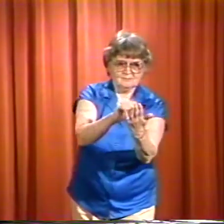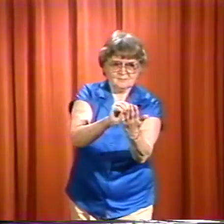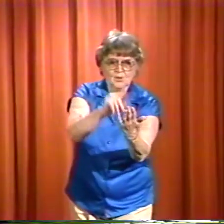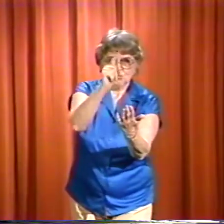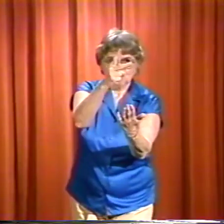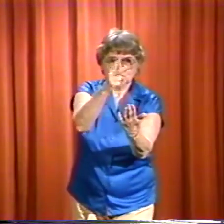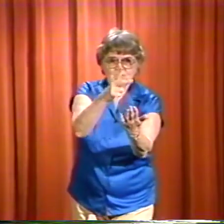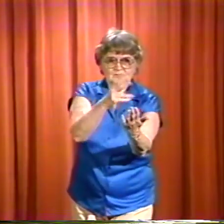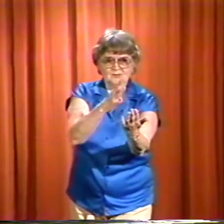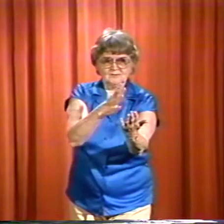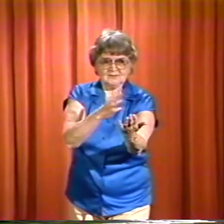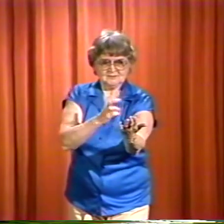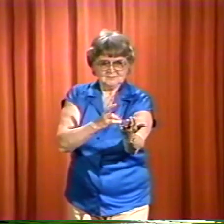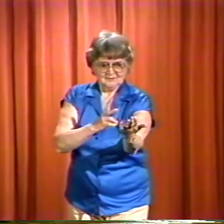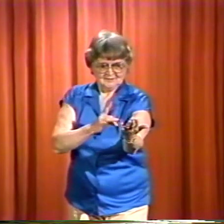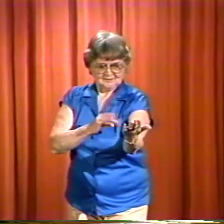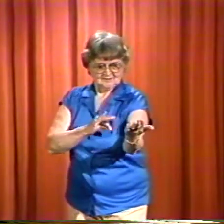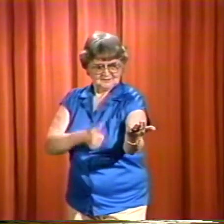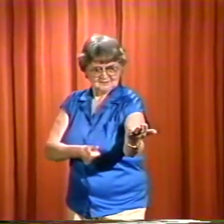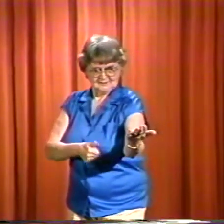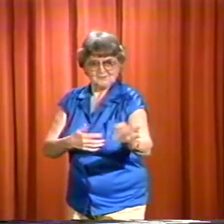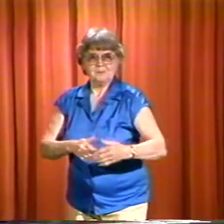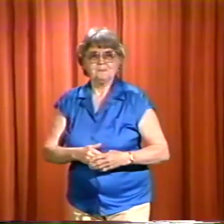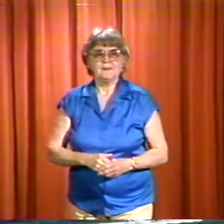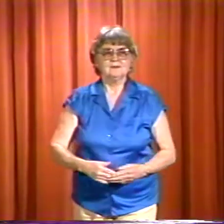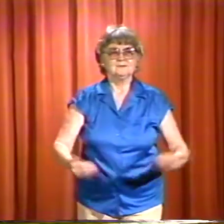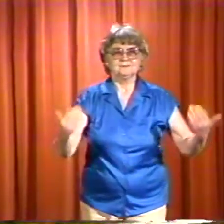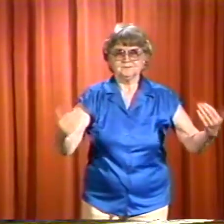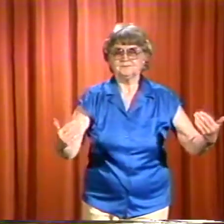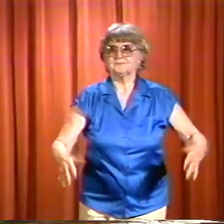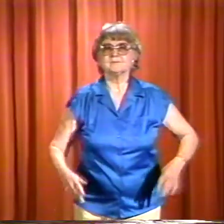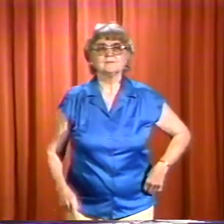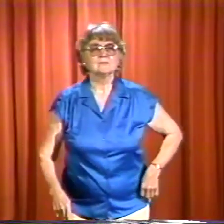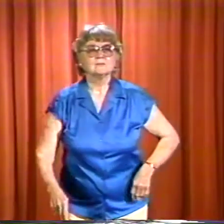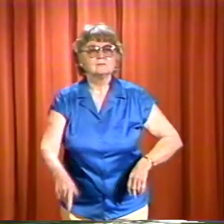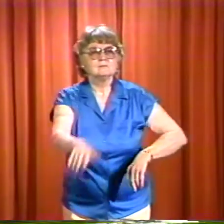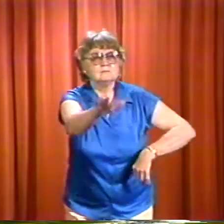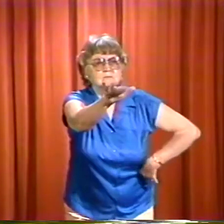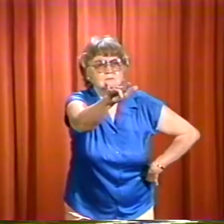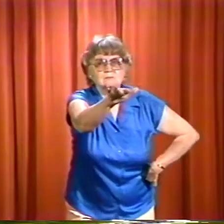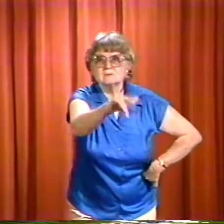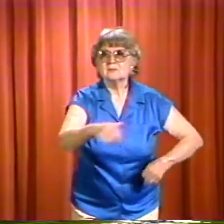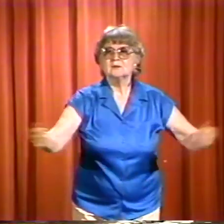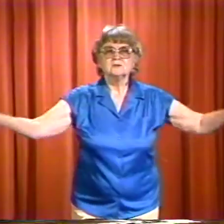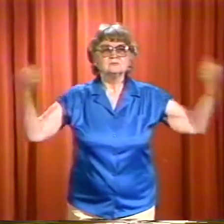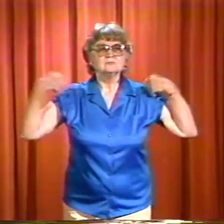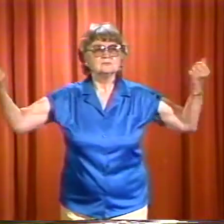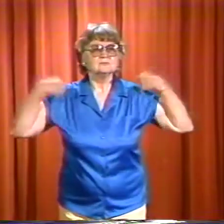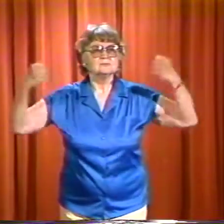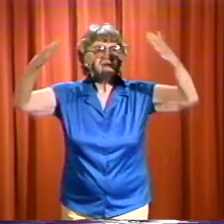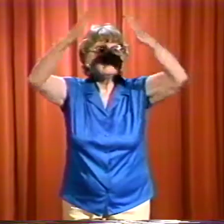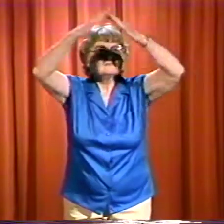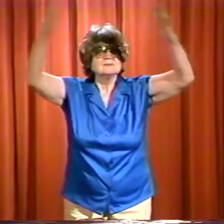our paper from one to ten. Now, spell this. And we said,